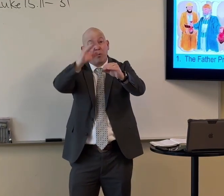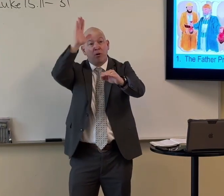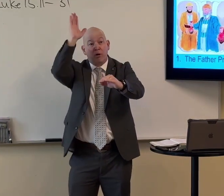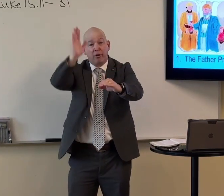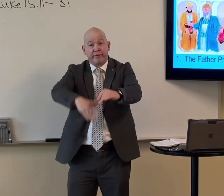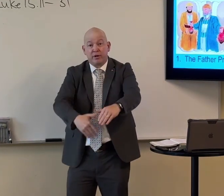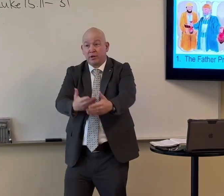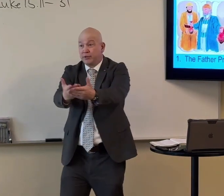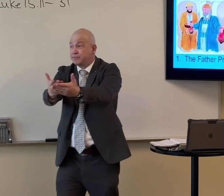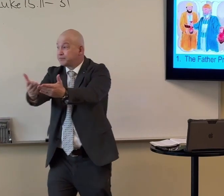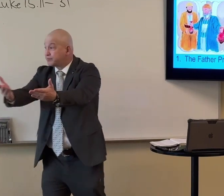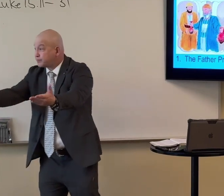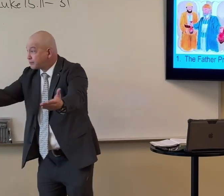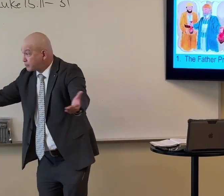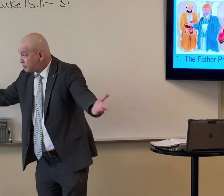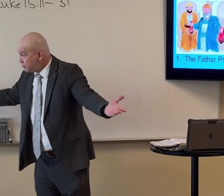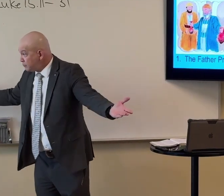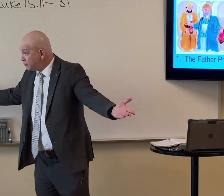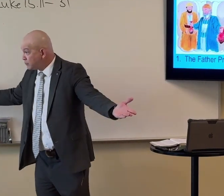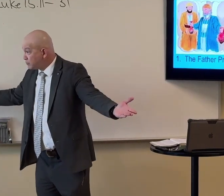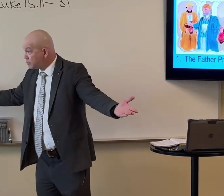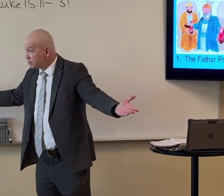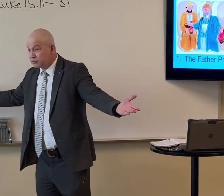Would you rather have Jesus more than any of these things?